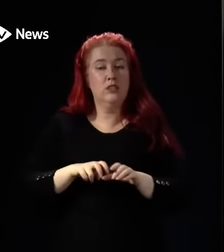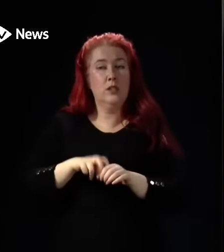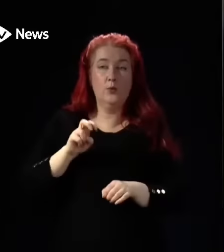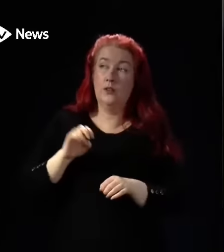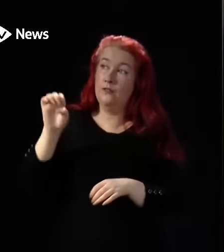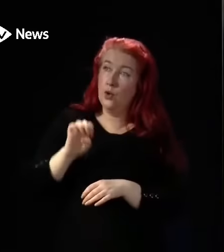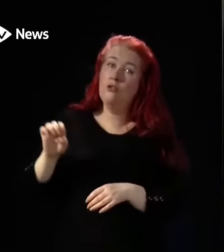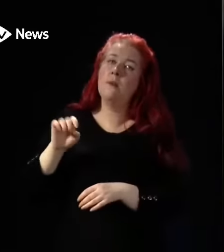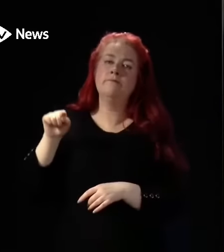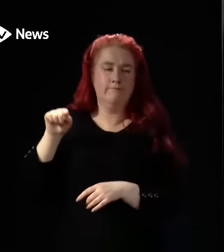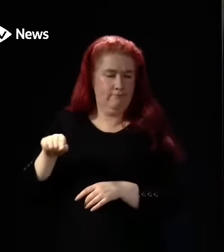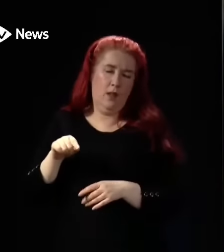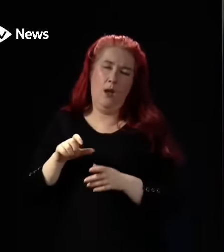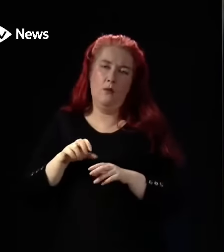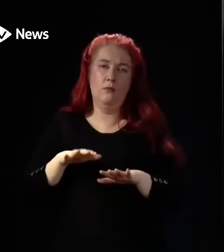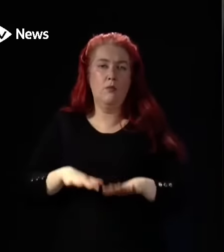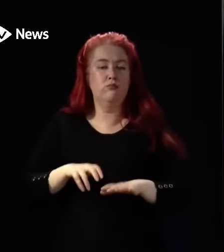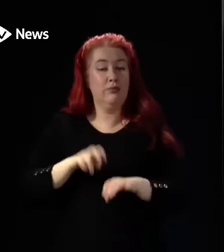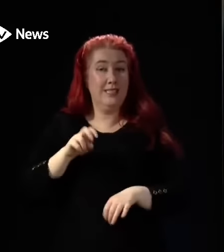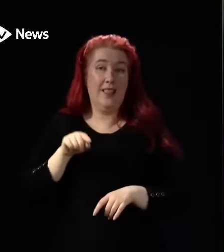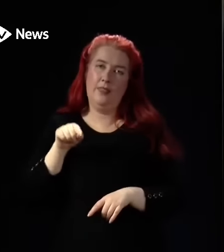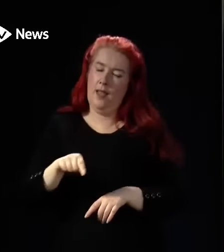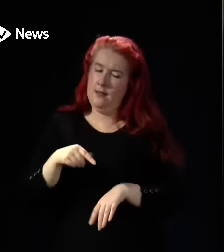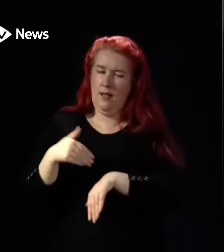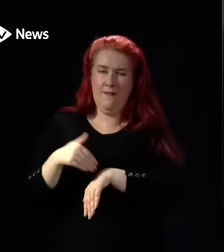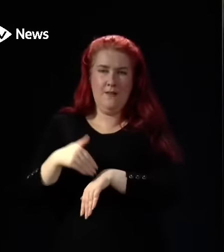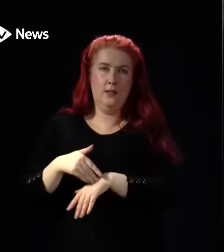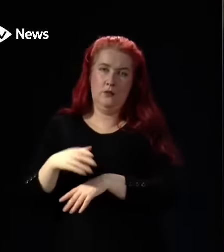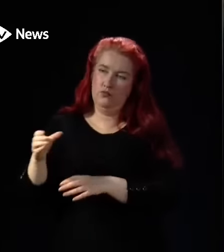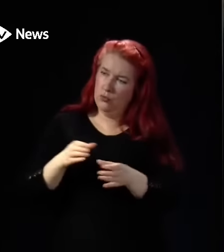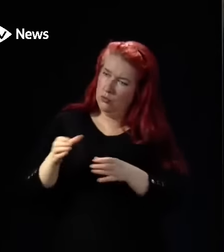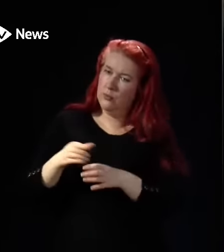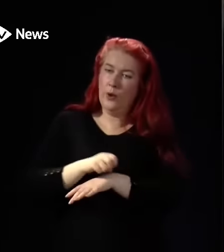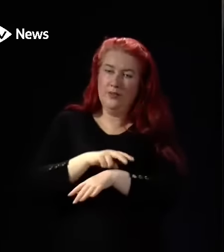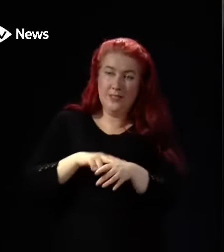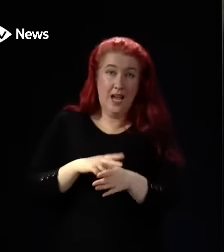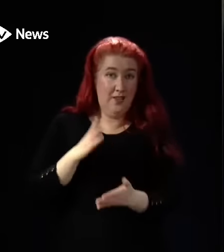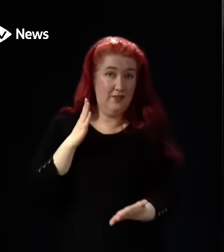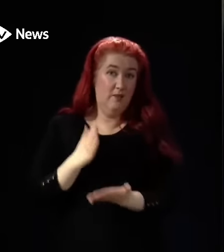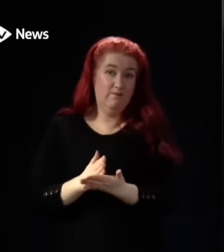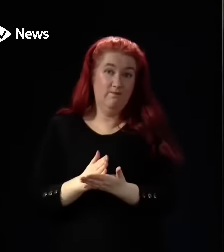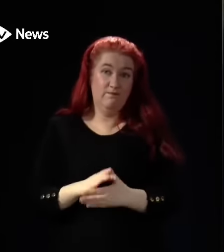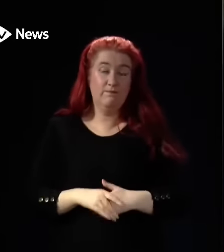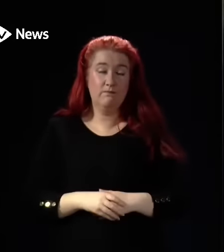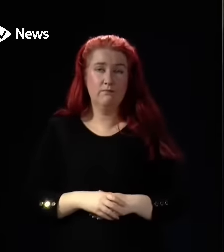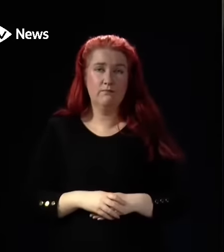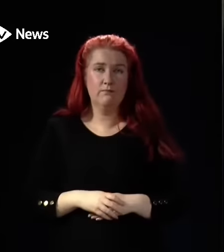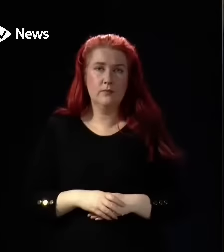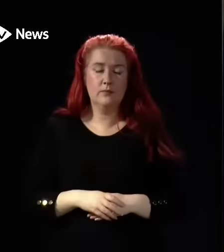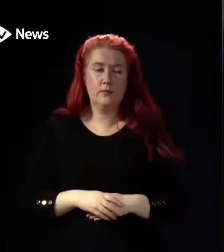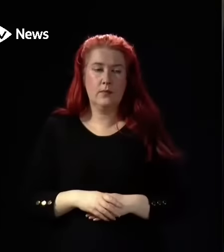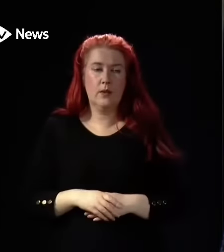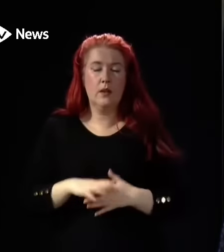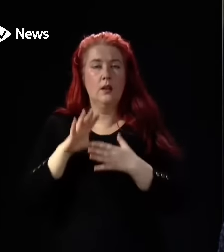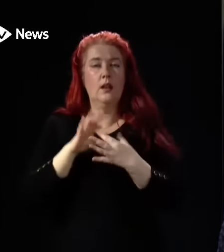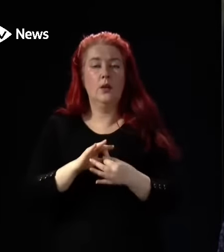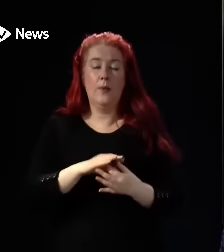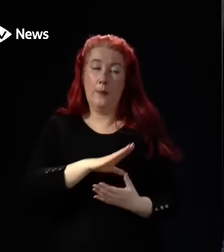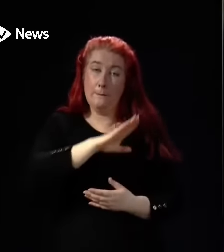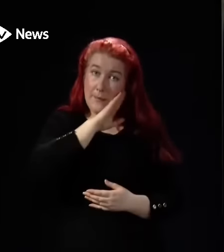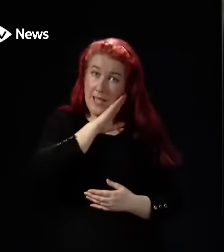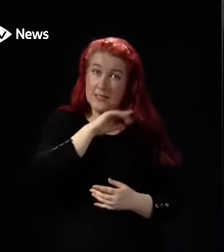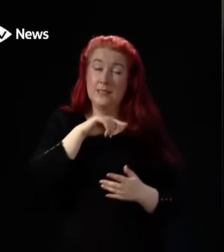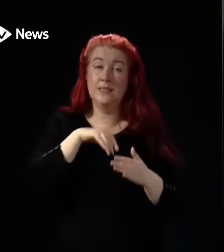So it is much harder to recruit staff into the National Health Service. In terms of beds in the National Health Service, and again, going back to my